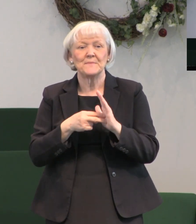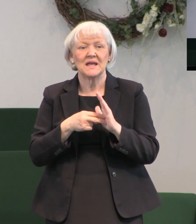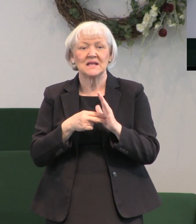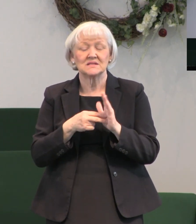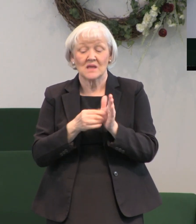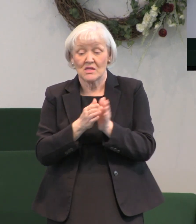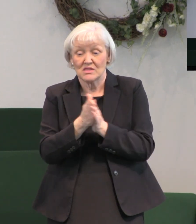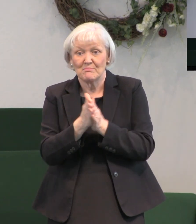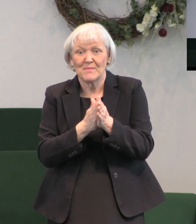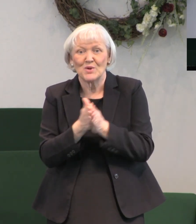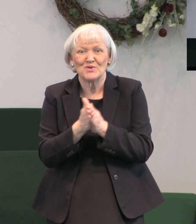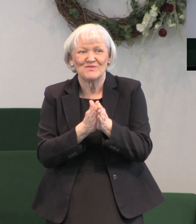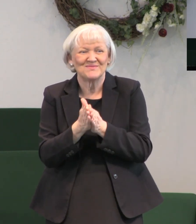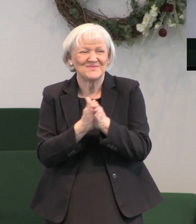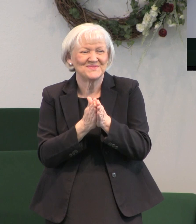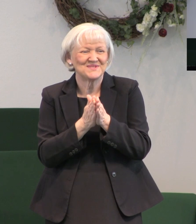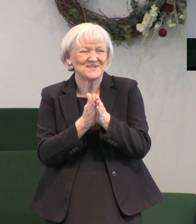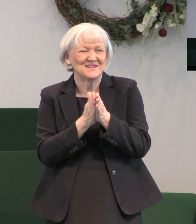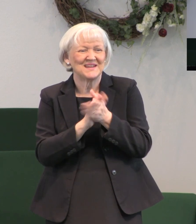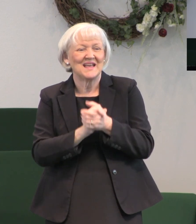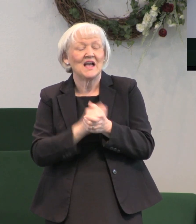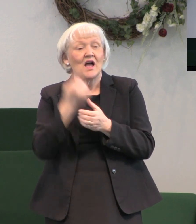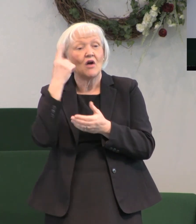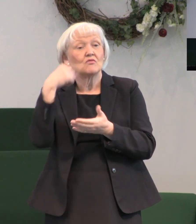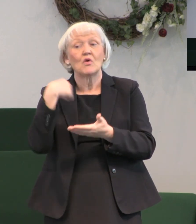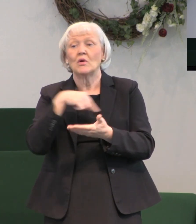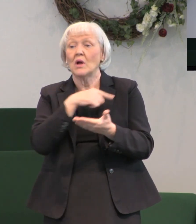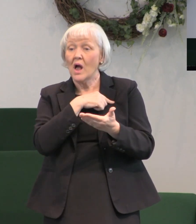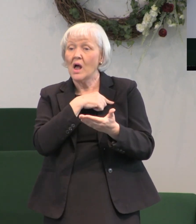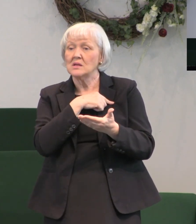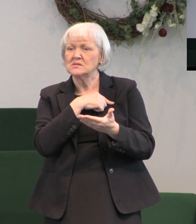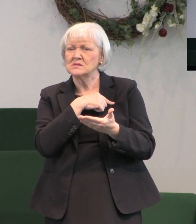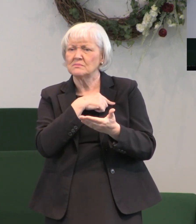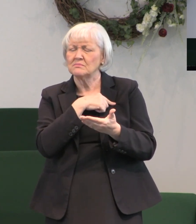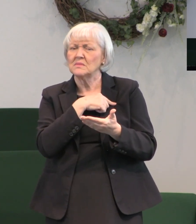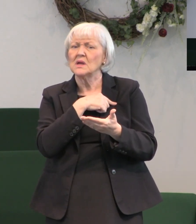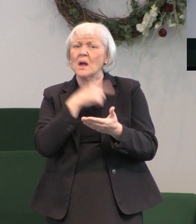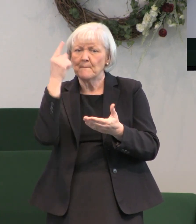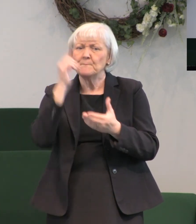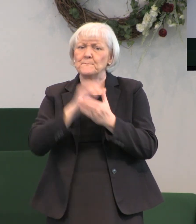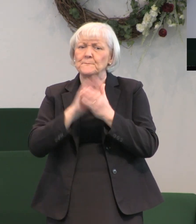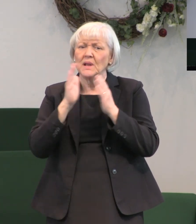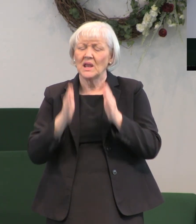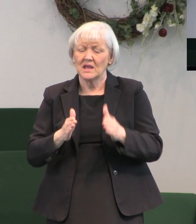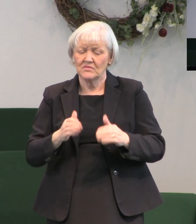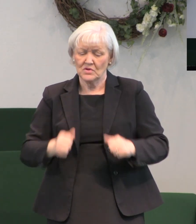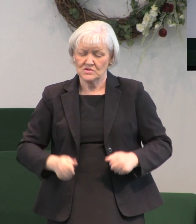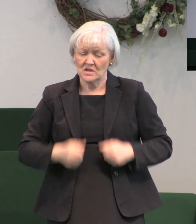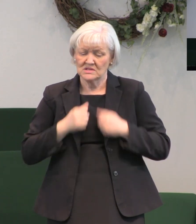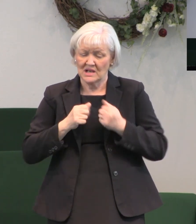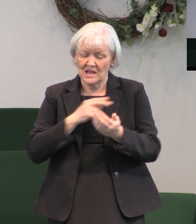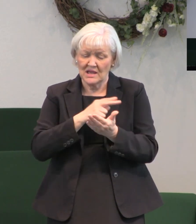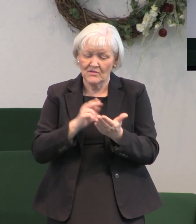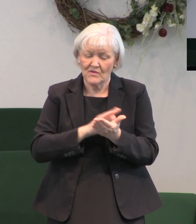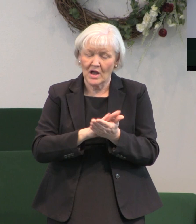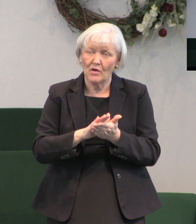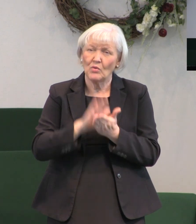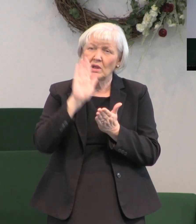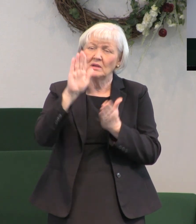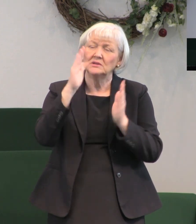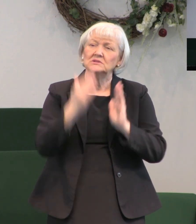motivation for us who are believers to live holy lives before him